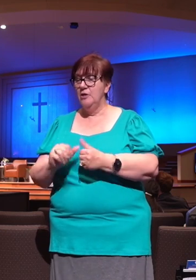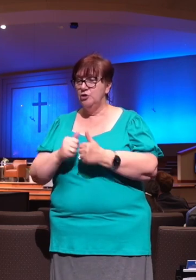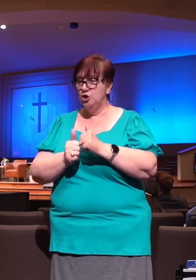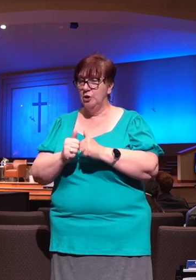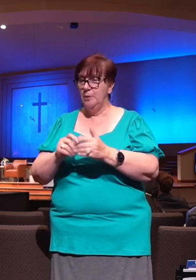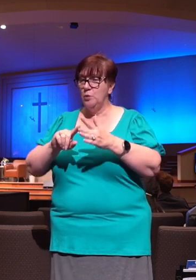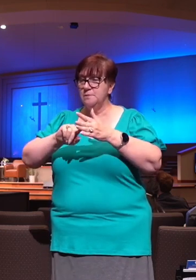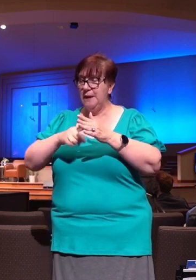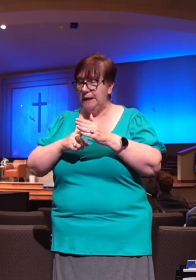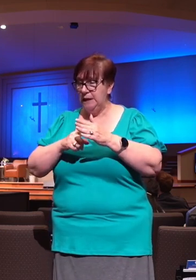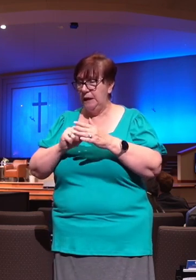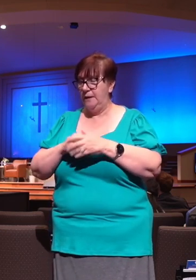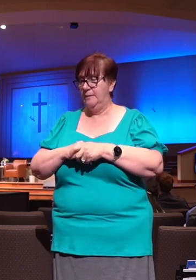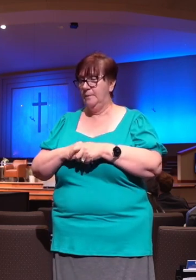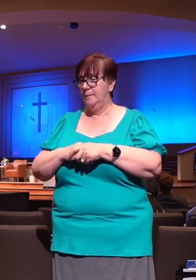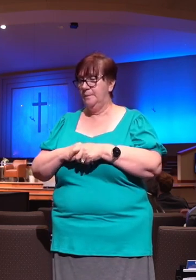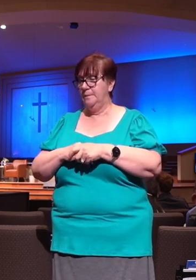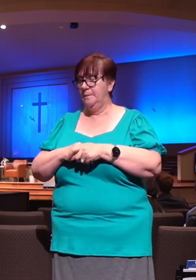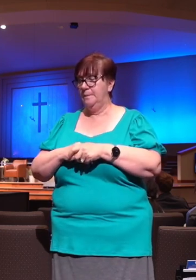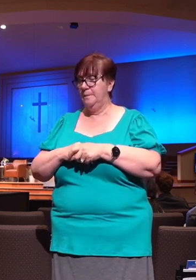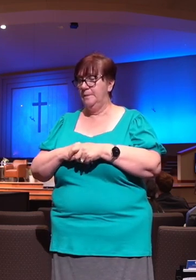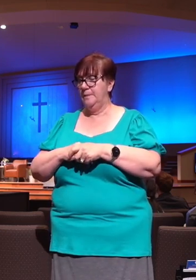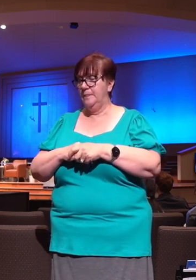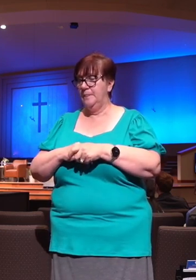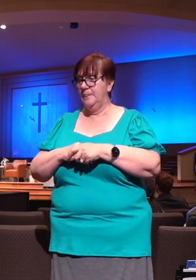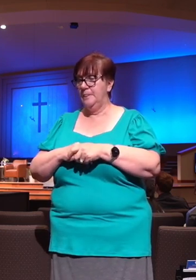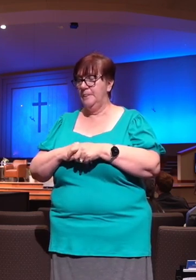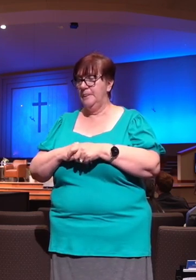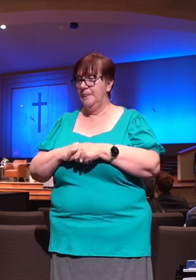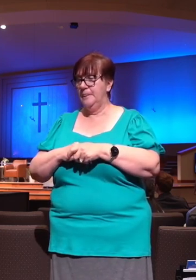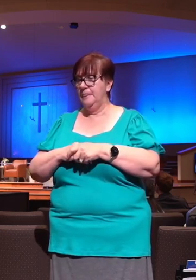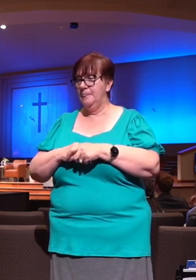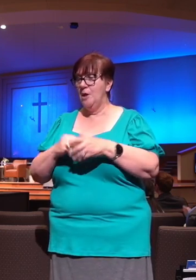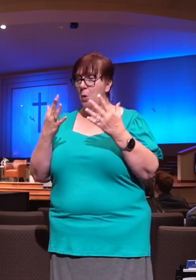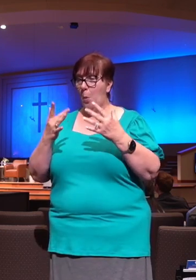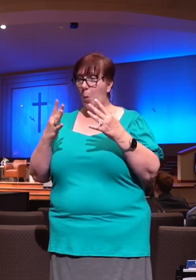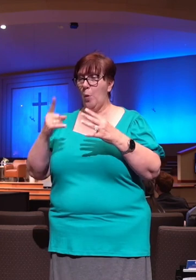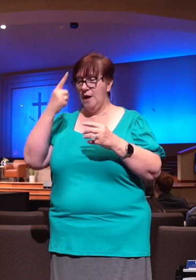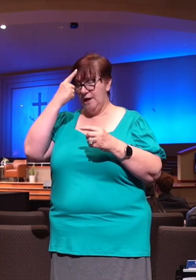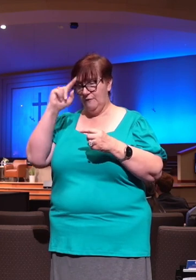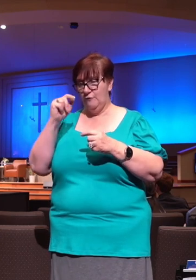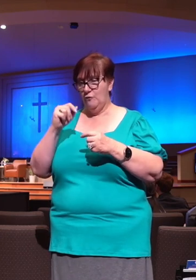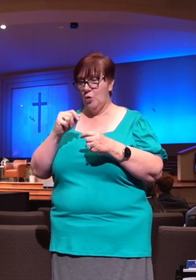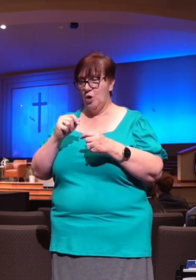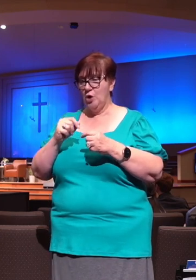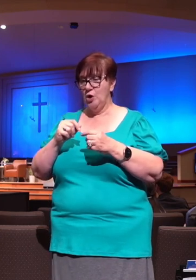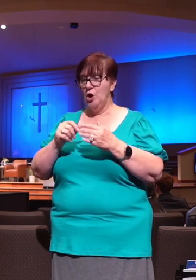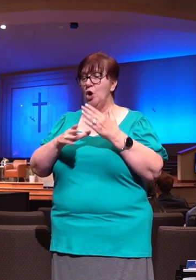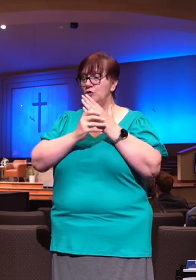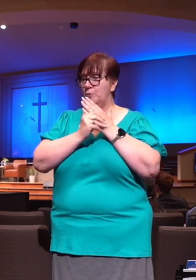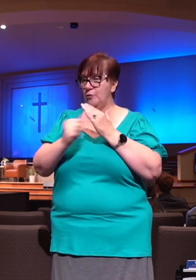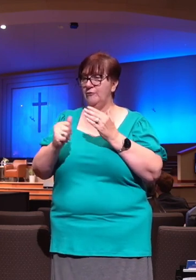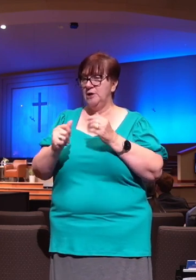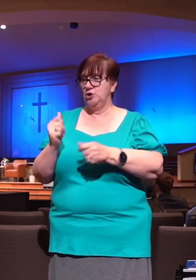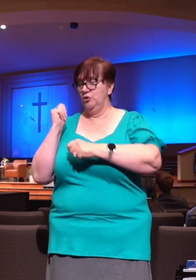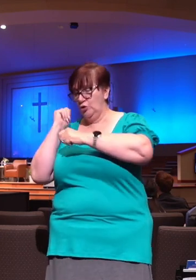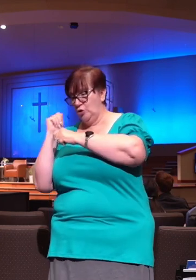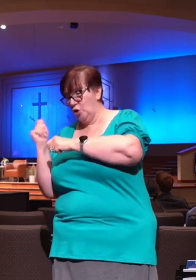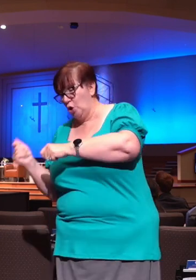at the far side of the tournament for the inaugural tee-off by some of the older professionals. And on this side of the course, this was the